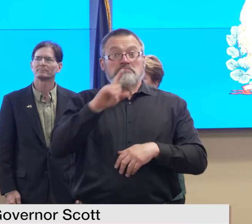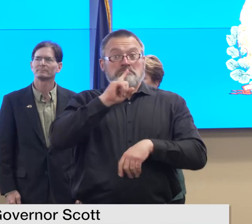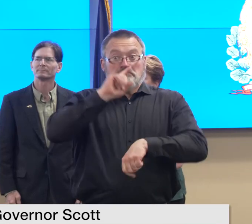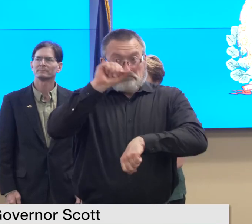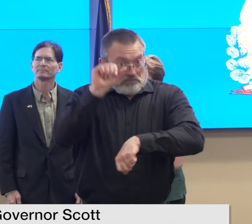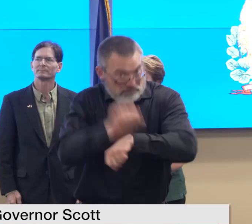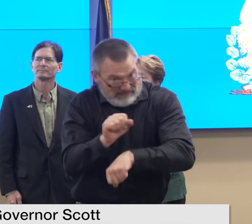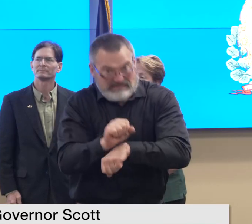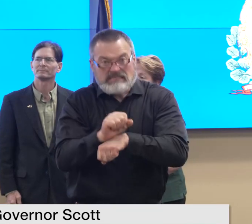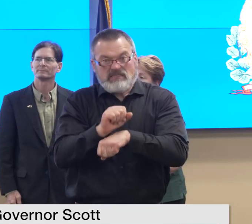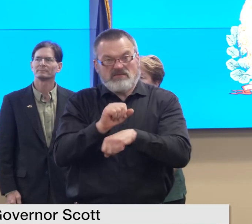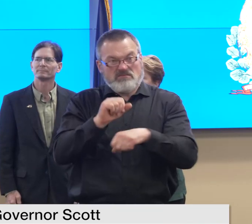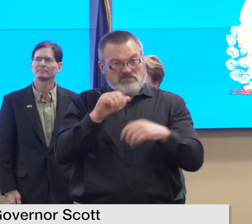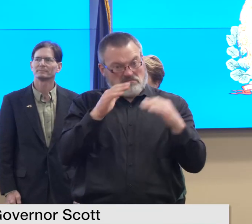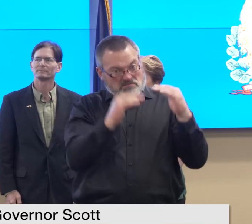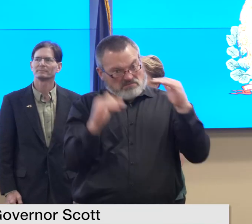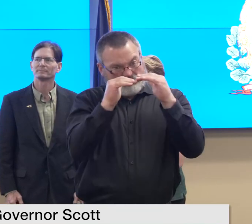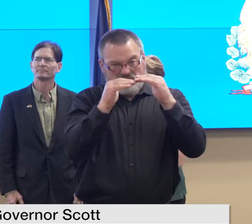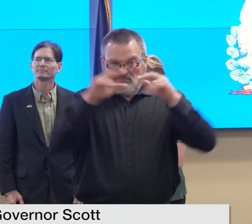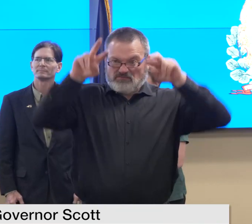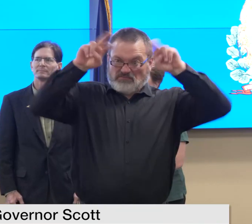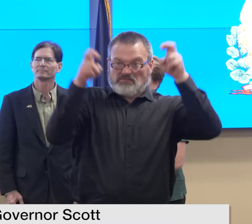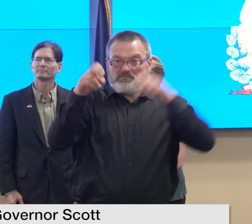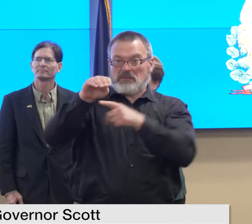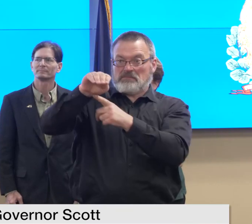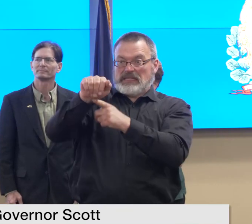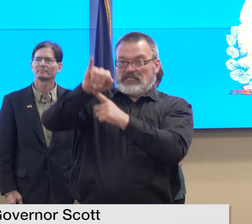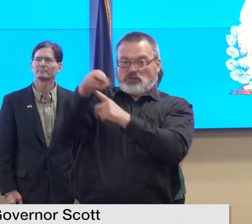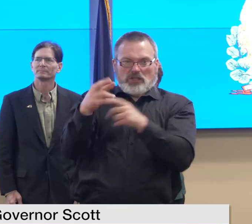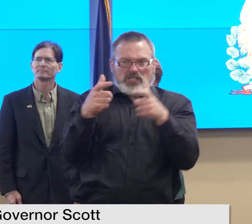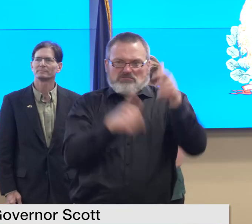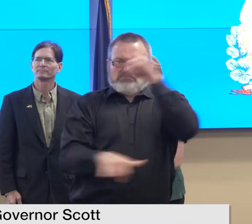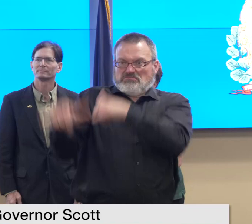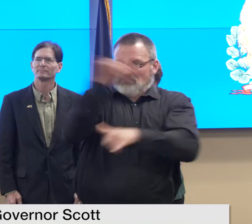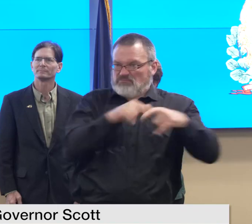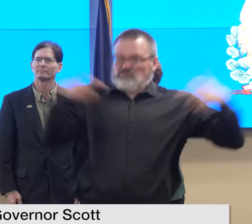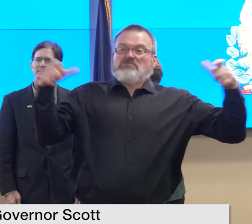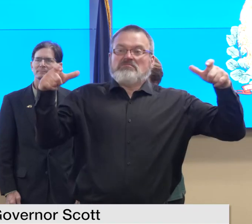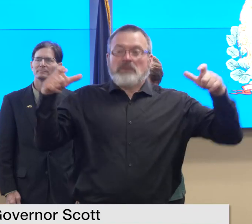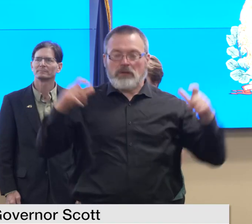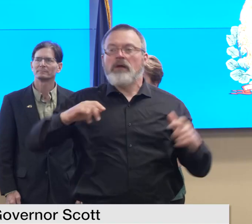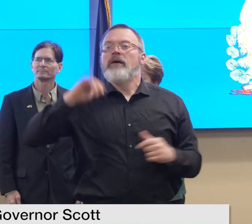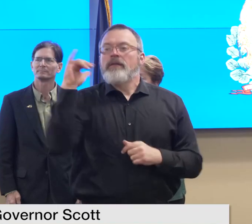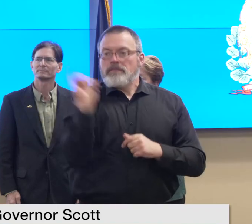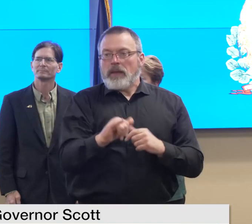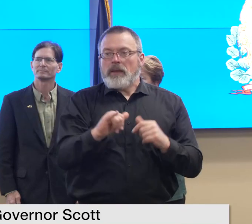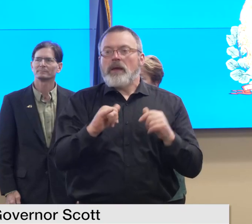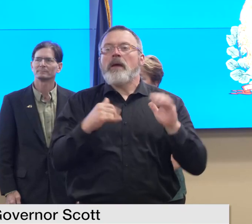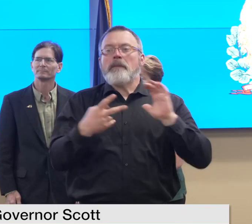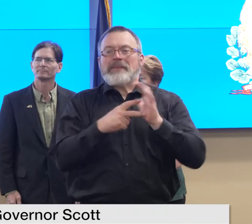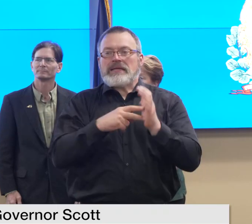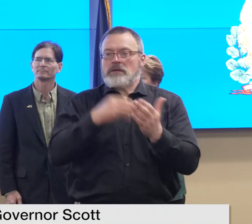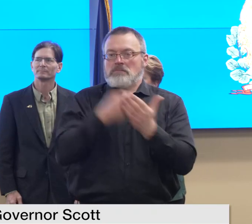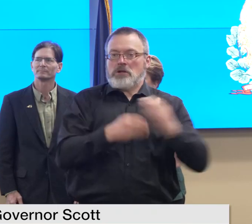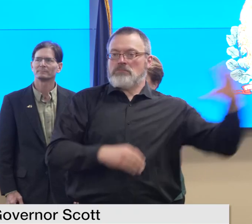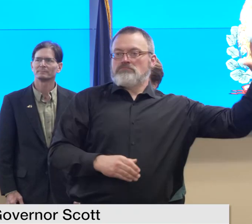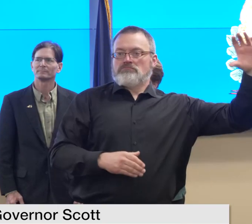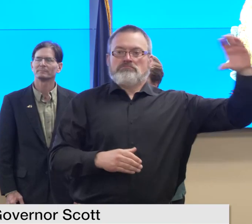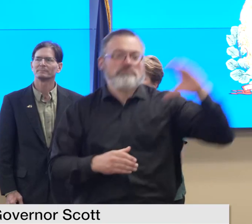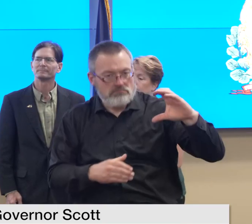we'll make a formal request to the president which will bring significant federal resources to the state